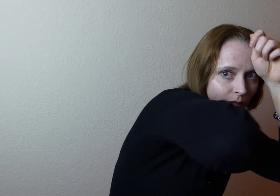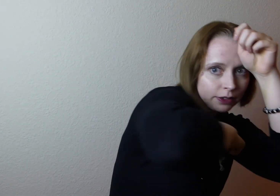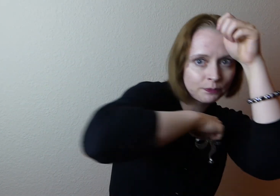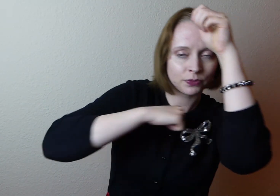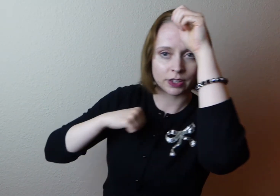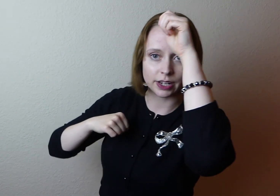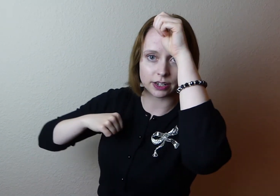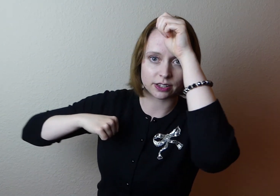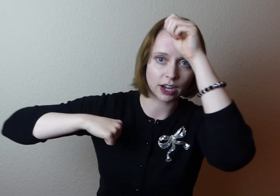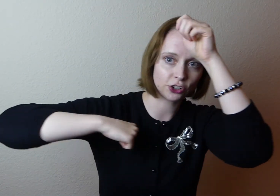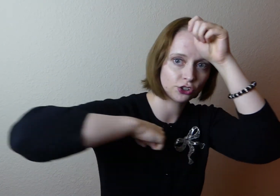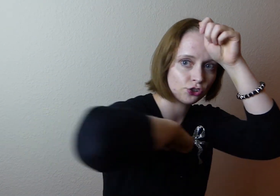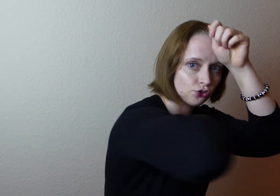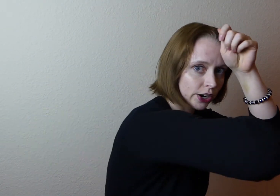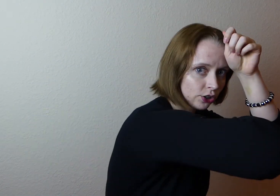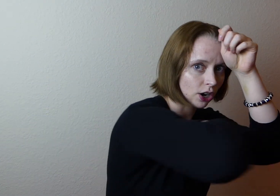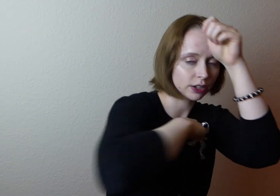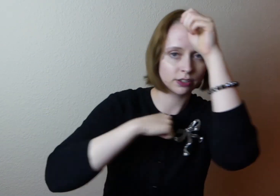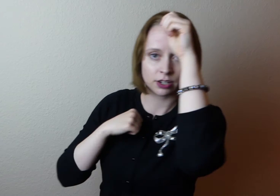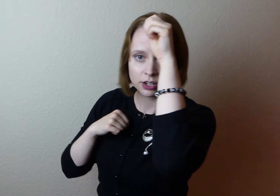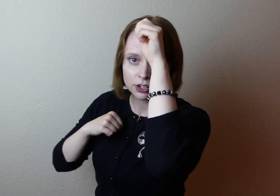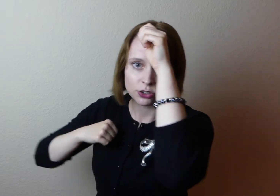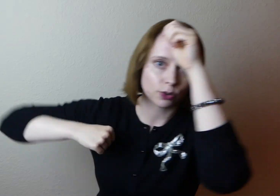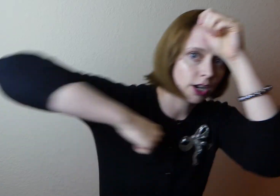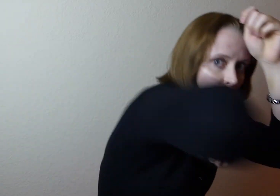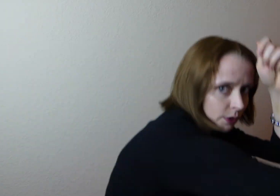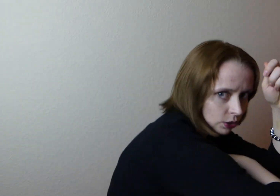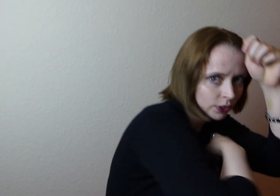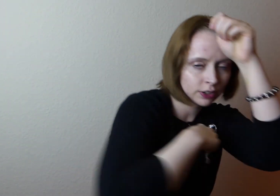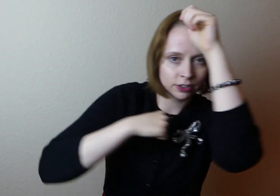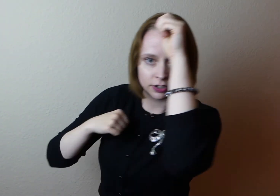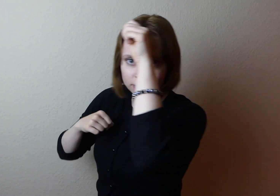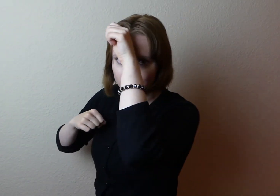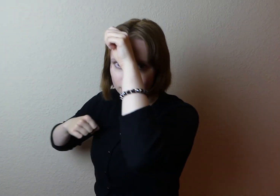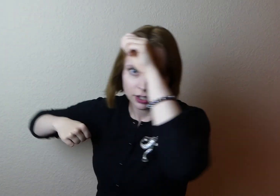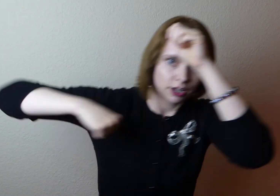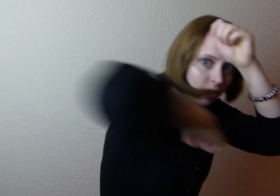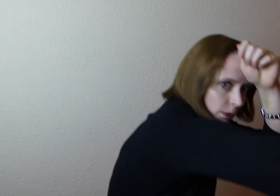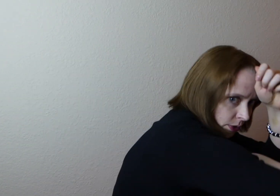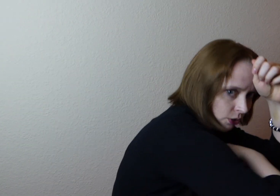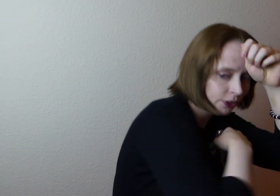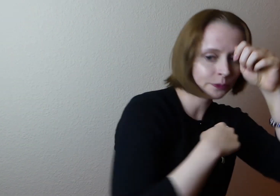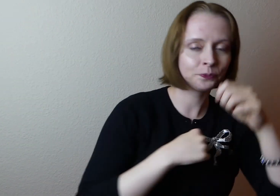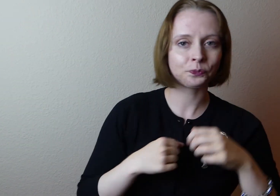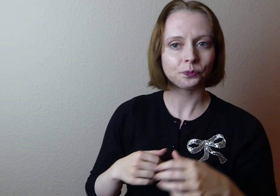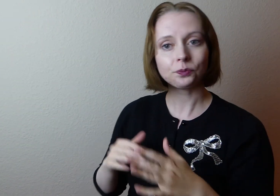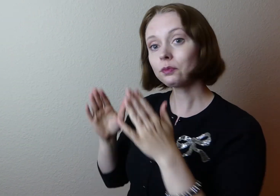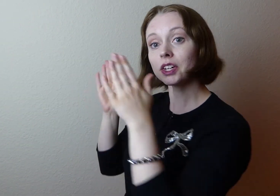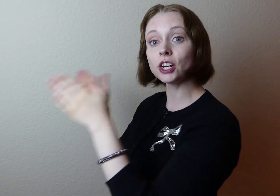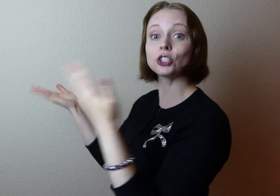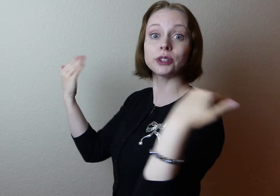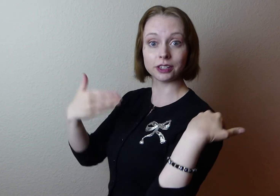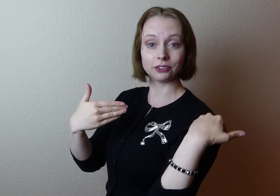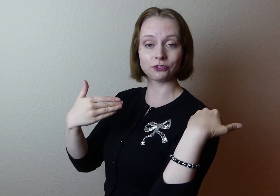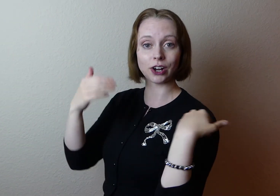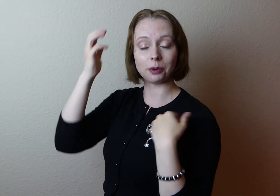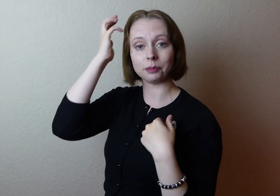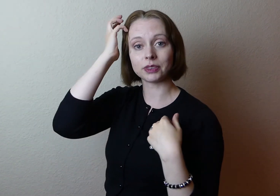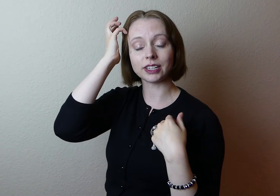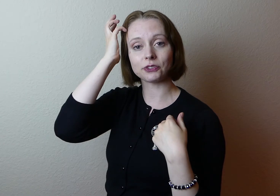bit, and it's not just straight across. So up and over, up and over, and I'll do it from the left